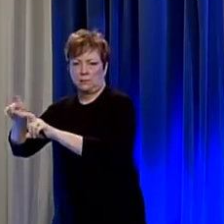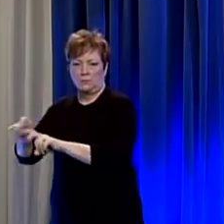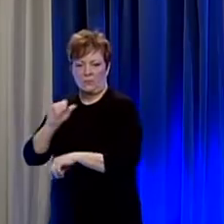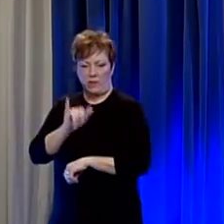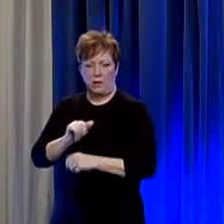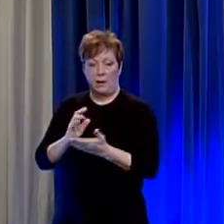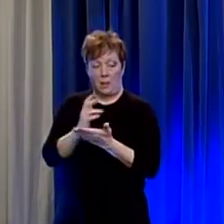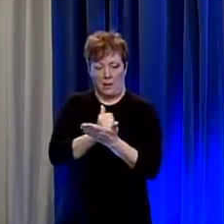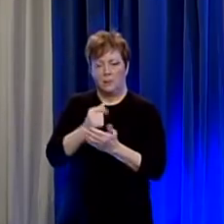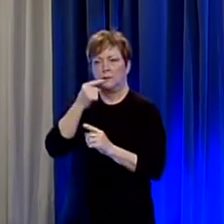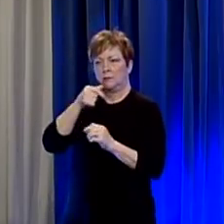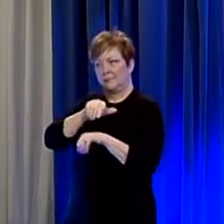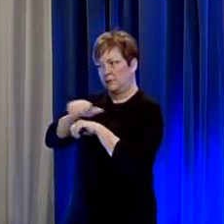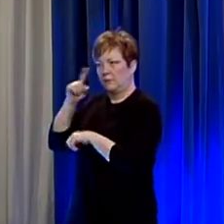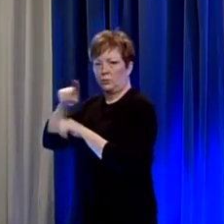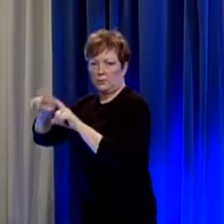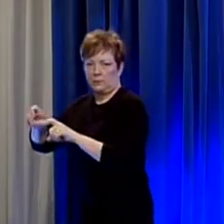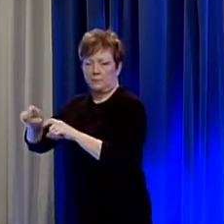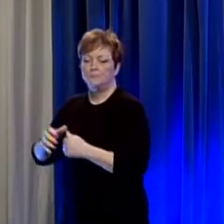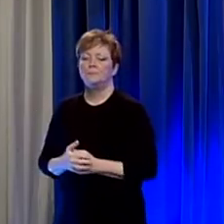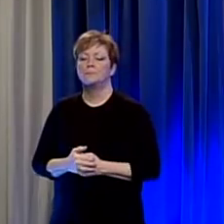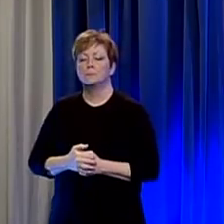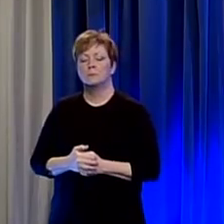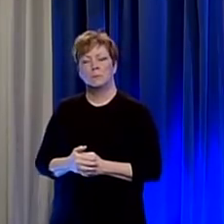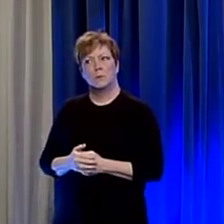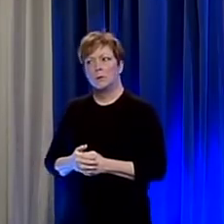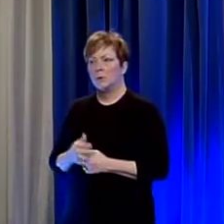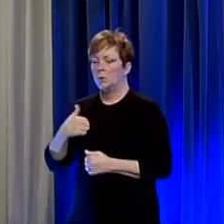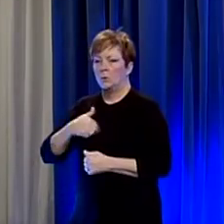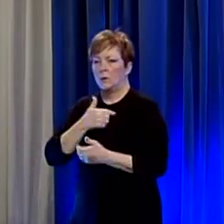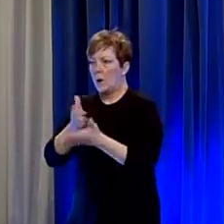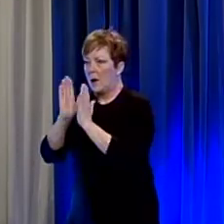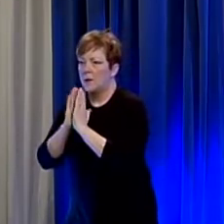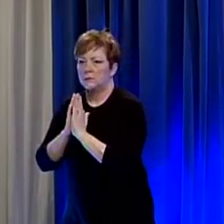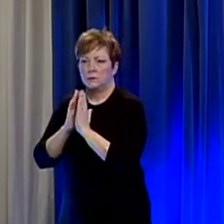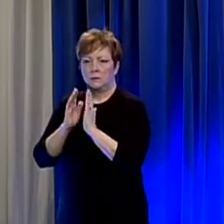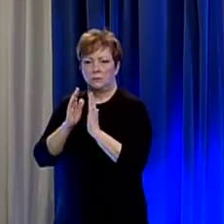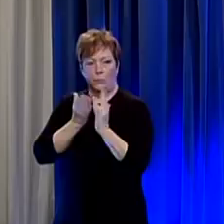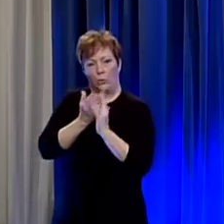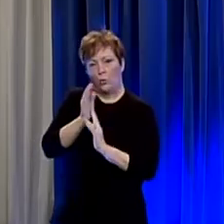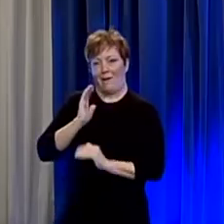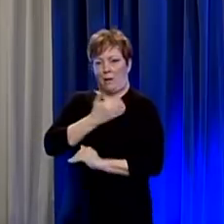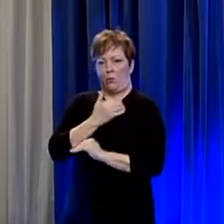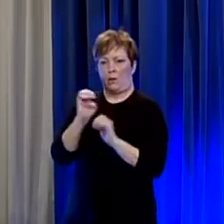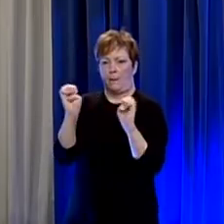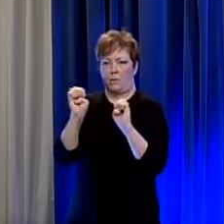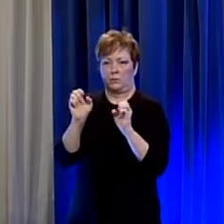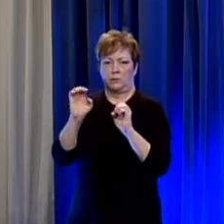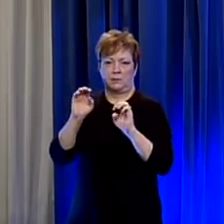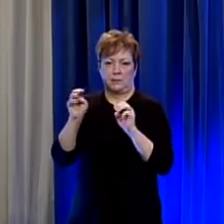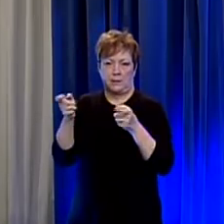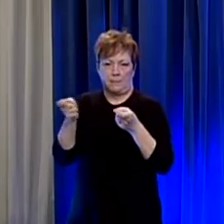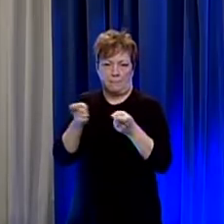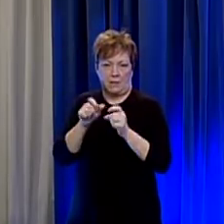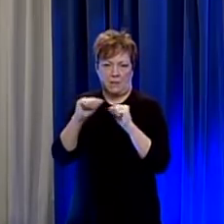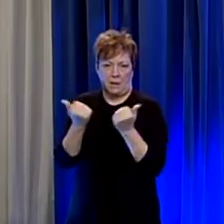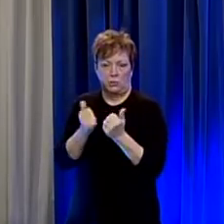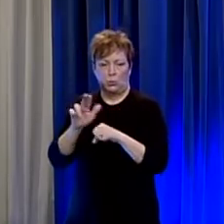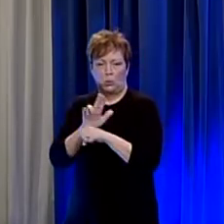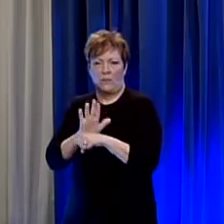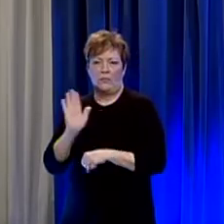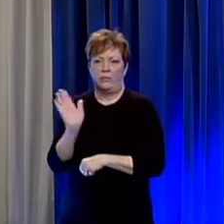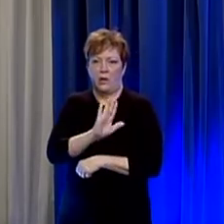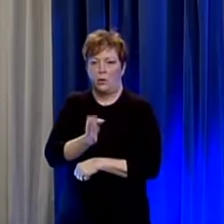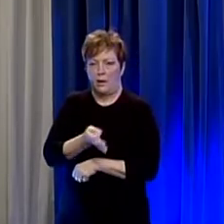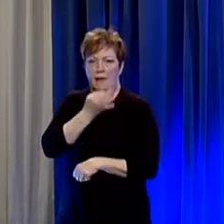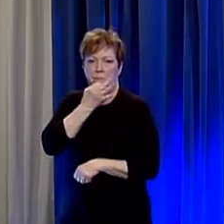is seeking to source those as well we are routing our requests through the emergency management agency and are using their contacts and their expertise